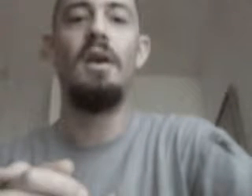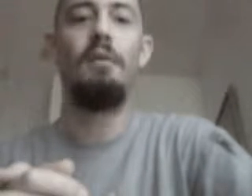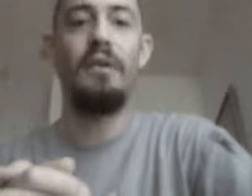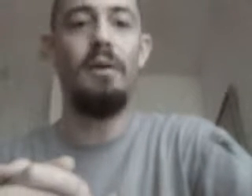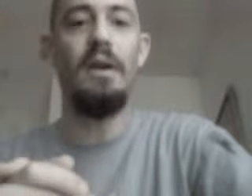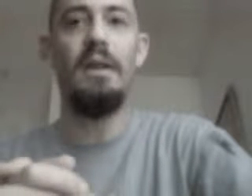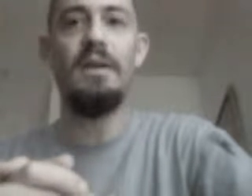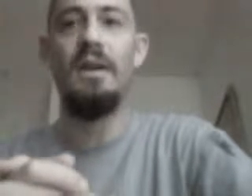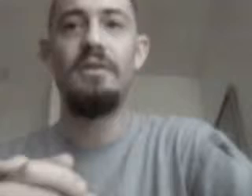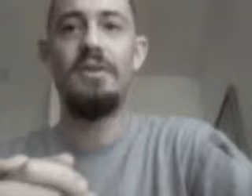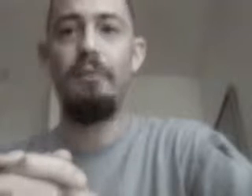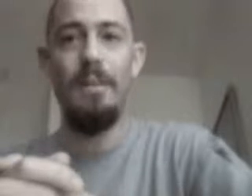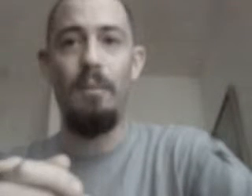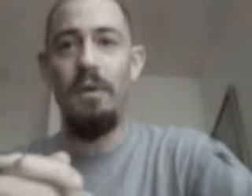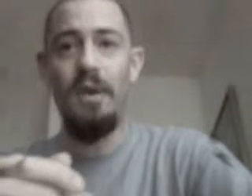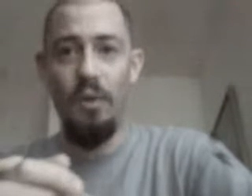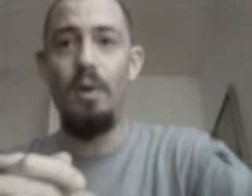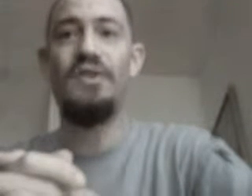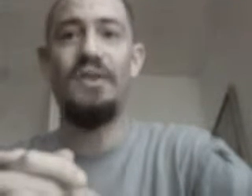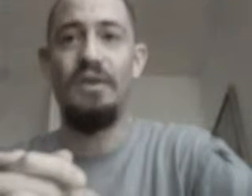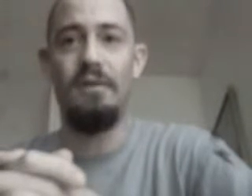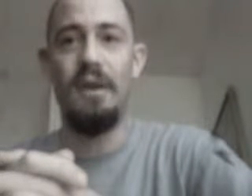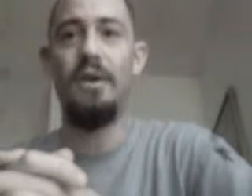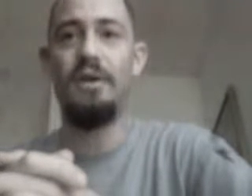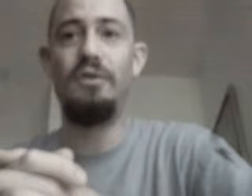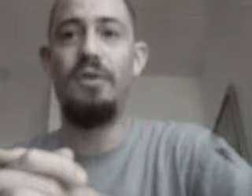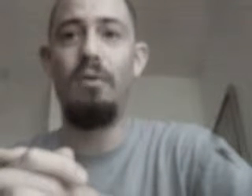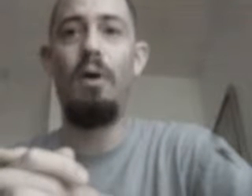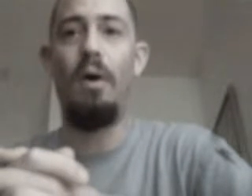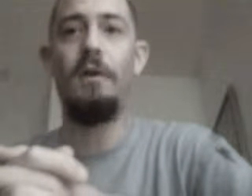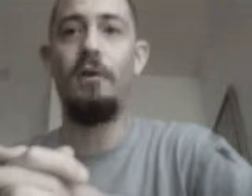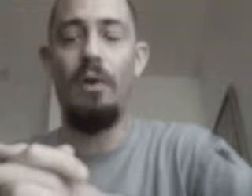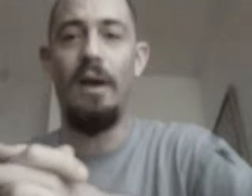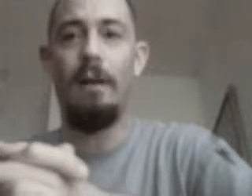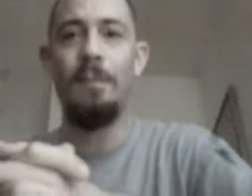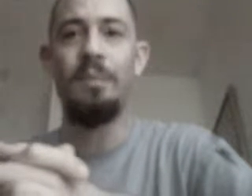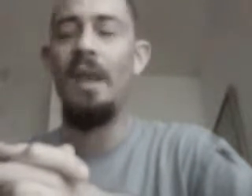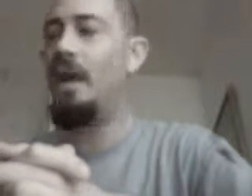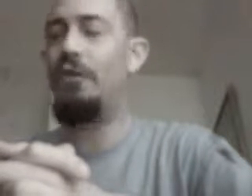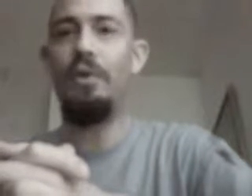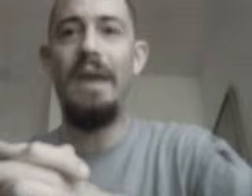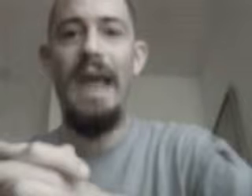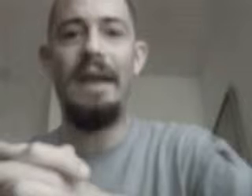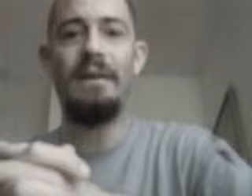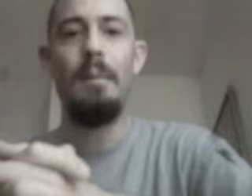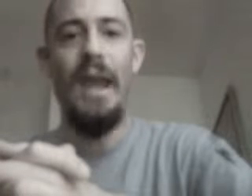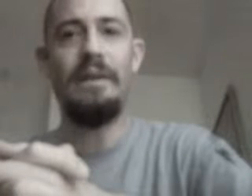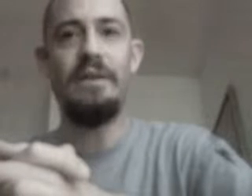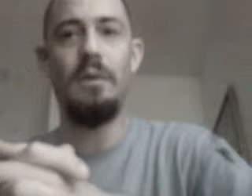for doing this, just remember that you deserve it because you don't know what you're doing, if you can't, pay attention to